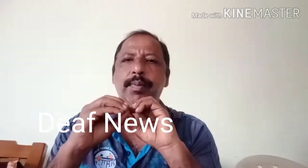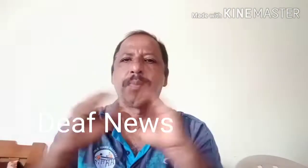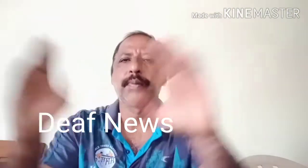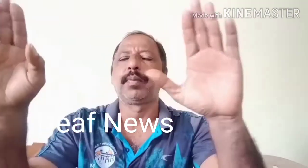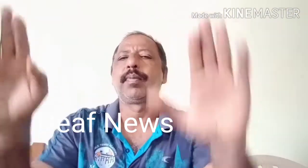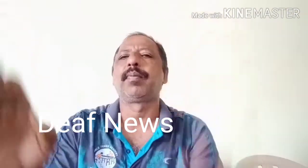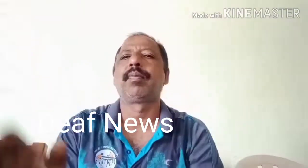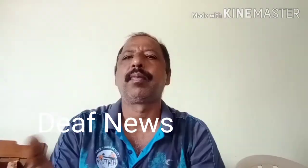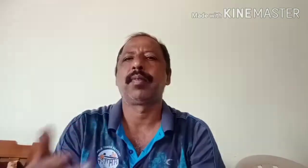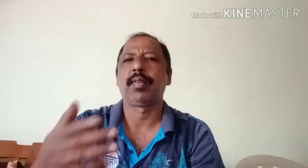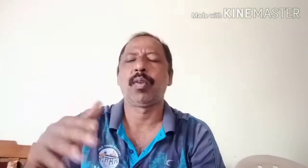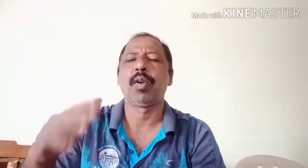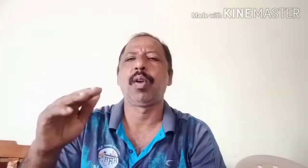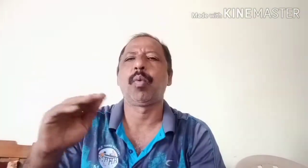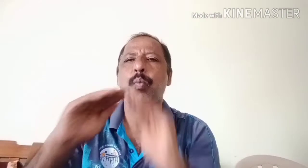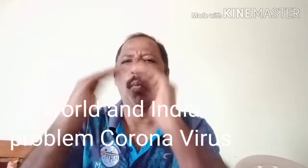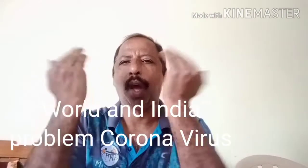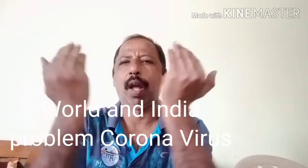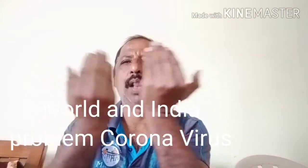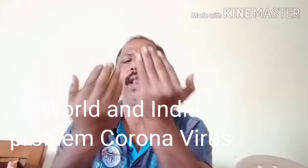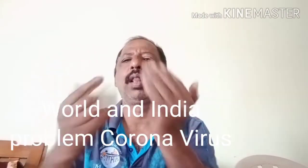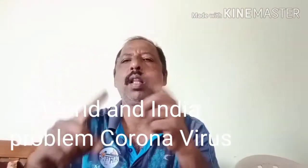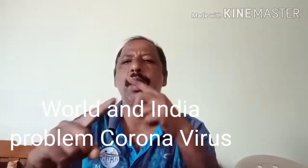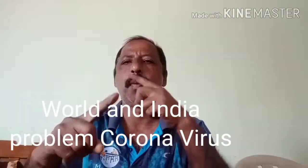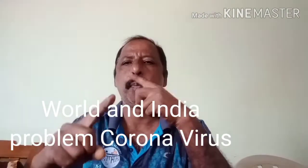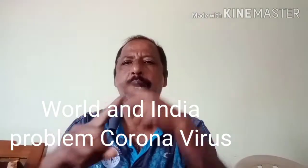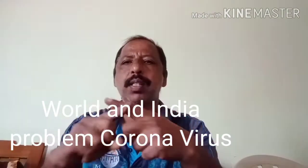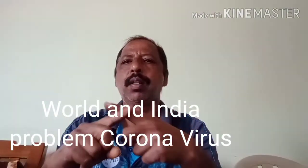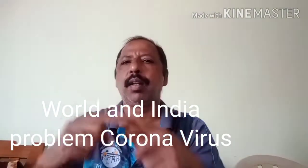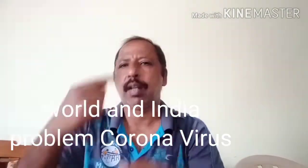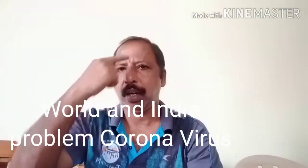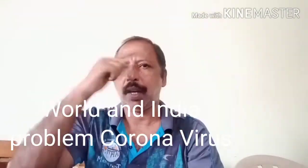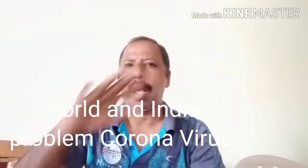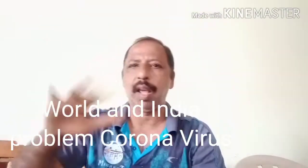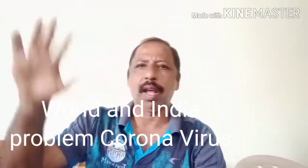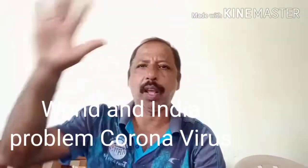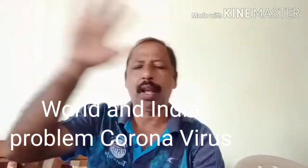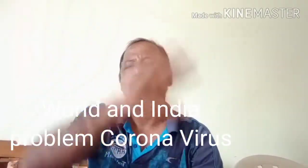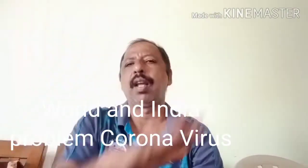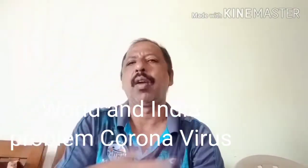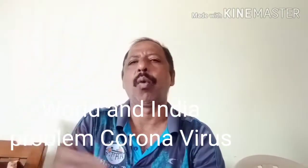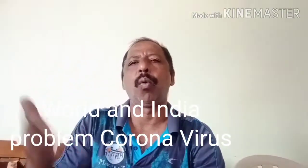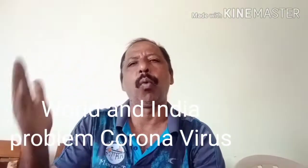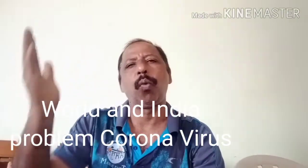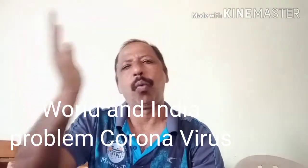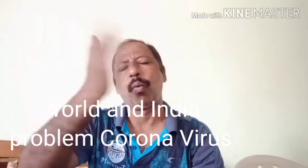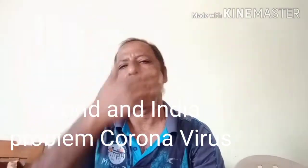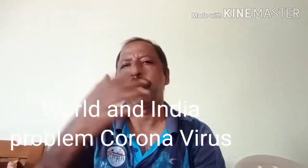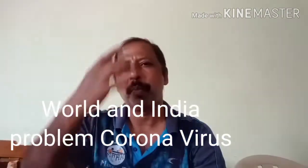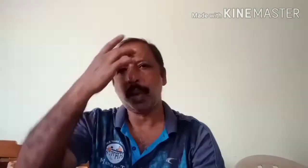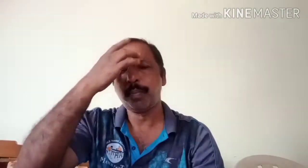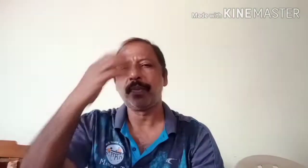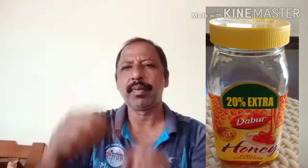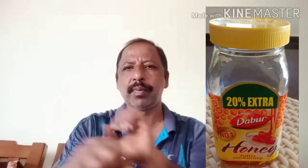The sad part is, the sad part is that this was the cause of the future, right? Obviously, you know,